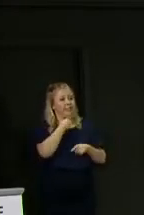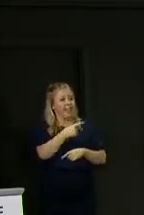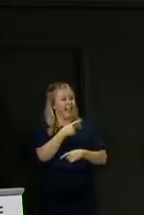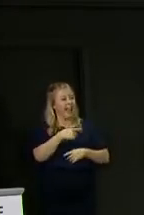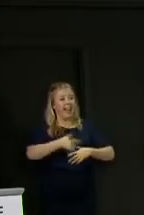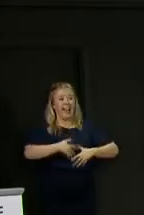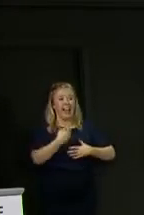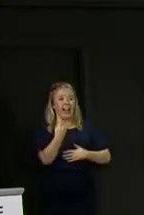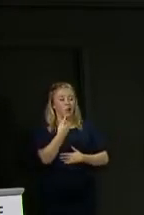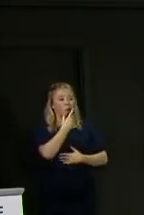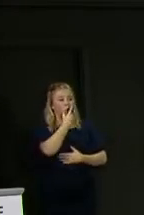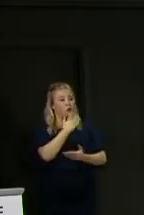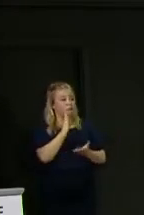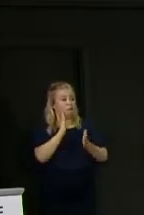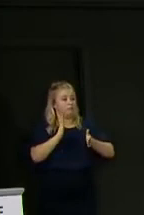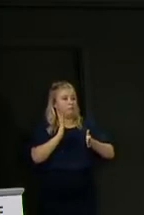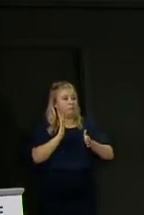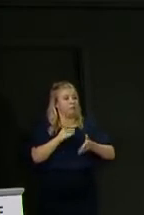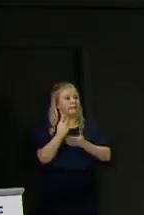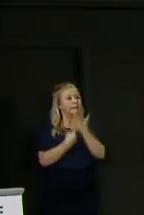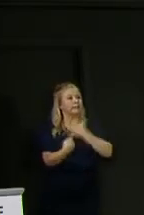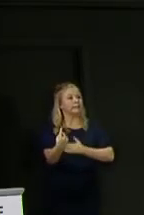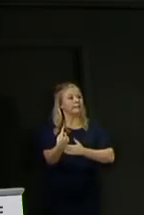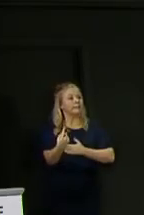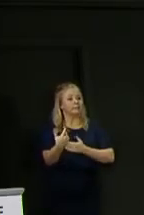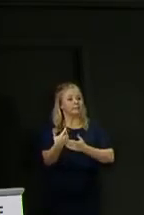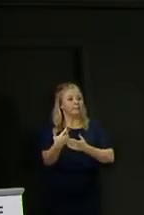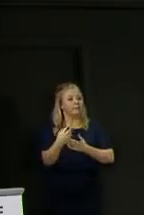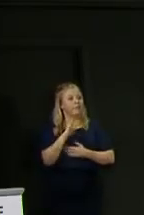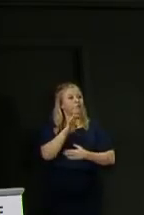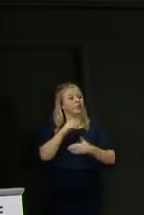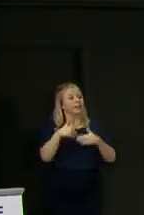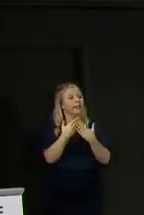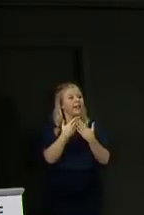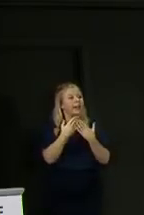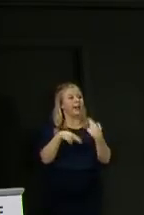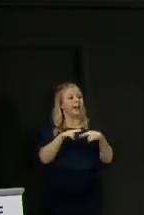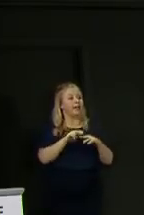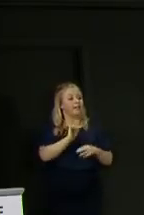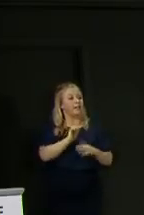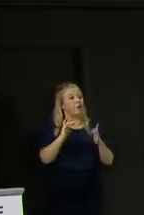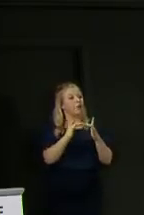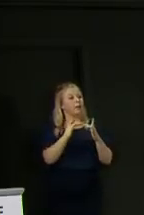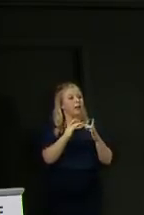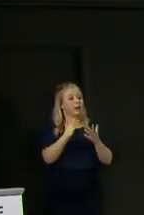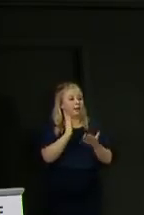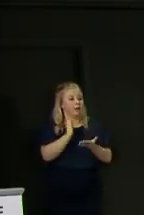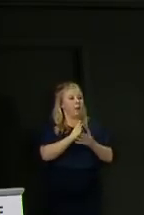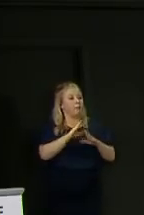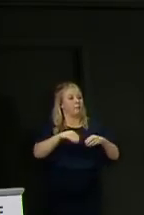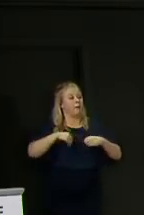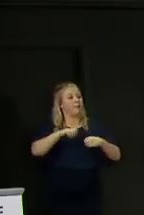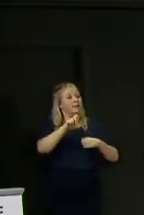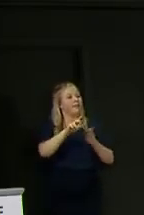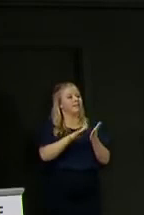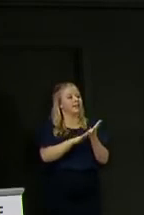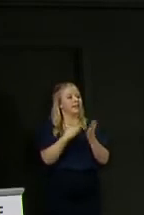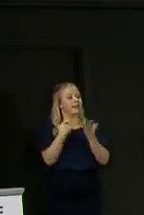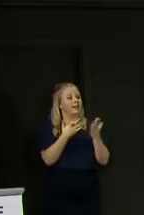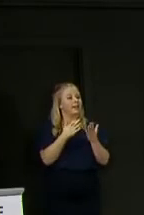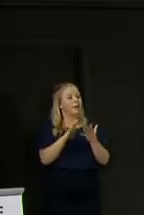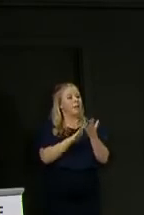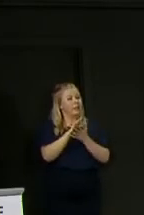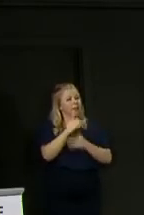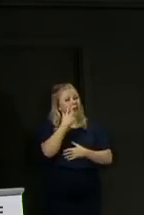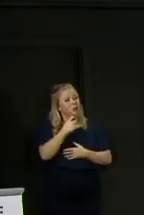anybody could have to self-isolate for 14 days if one of their contacts tests positive. And, of course, that could lead to some